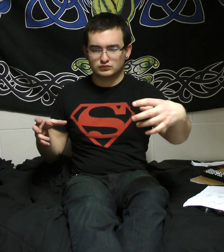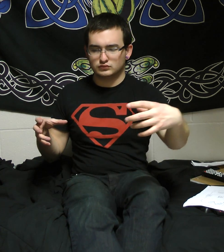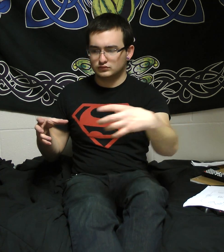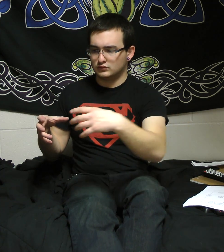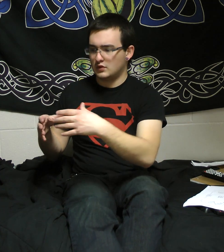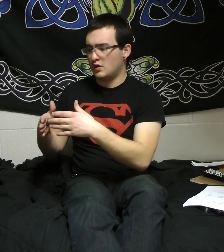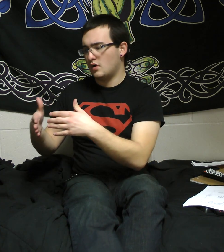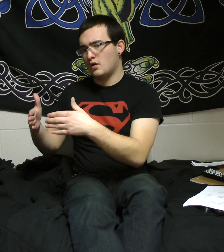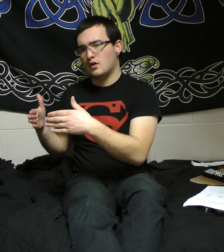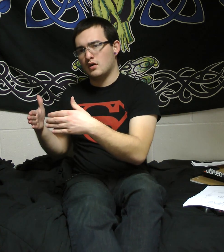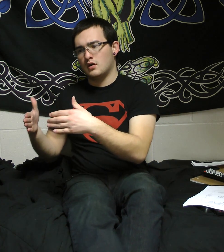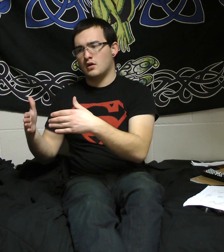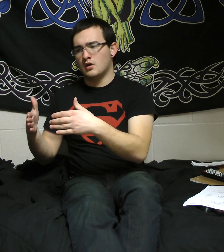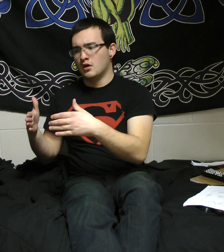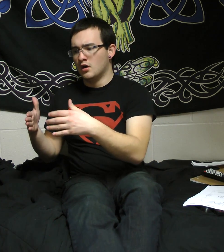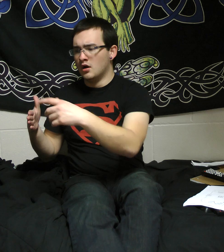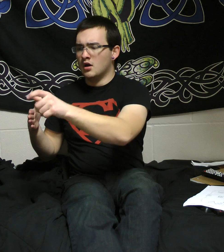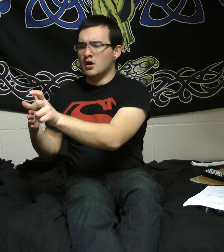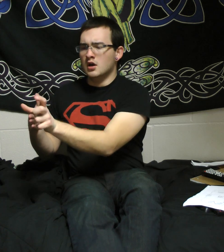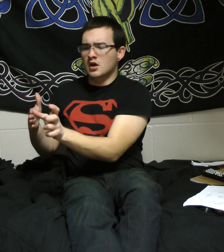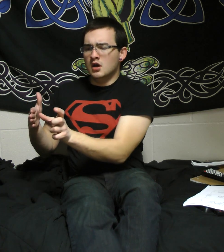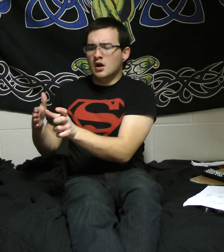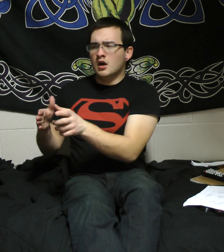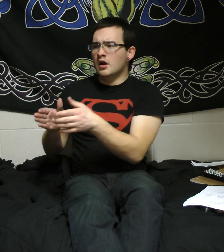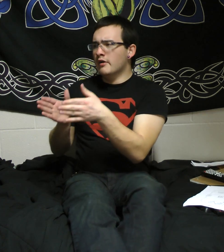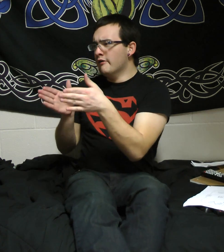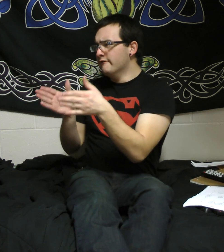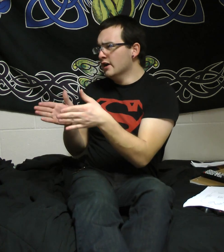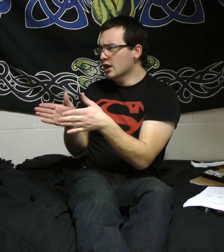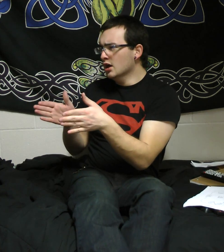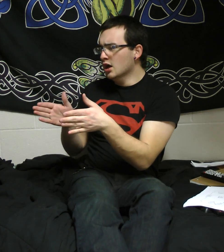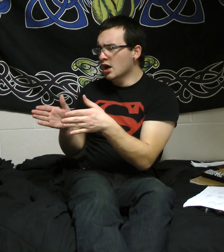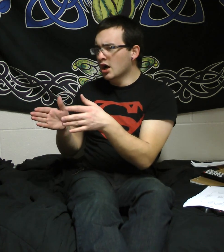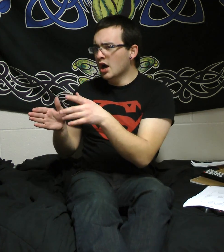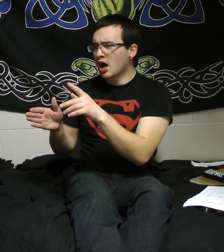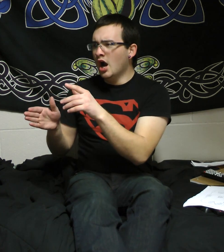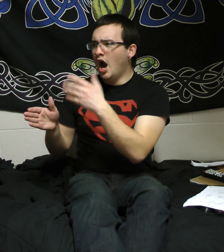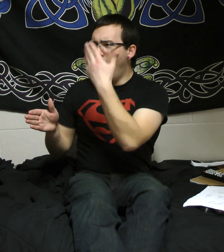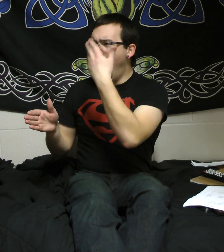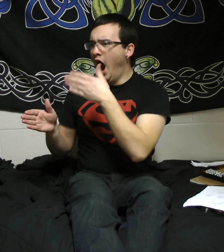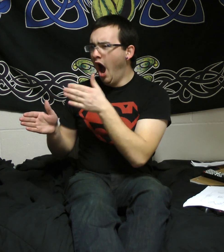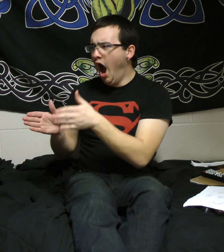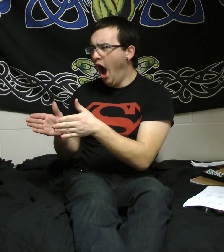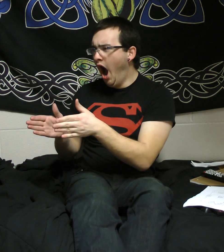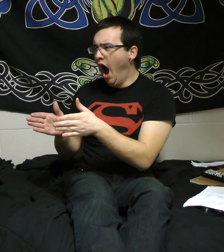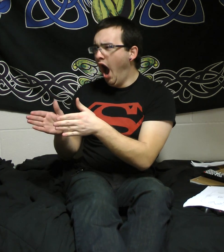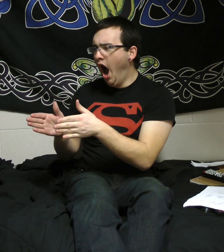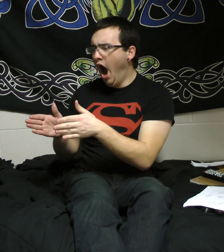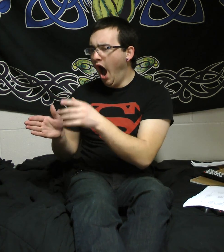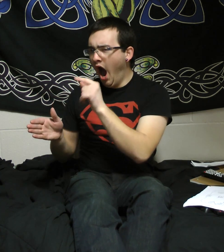saying Find someplace in here